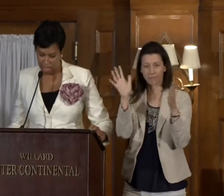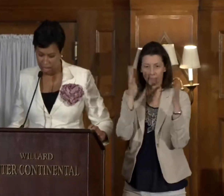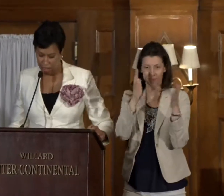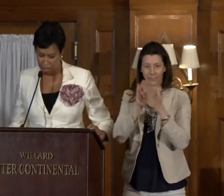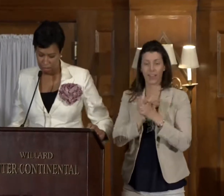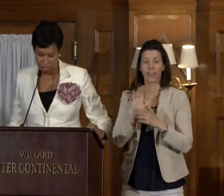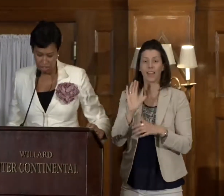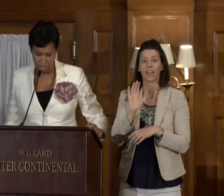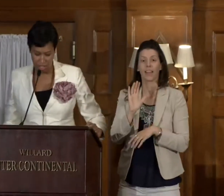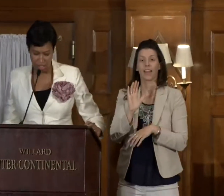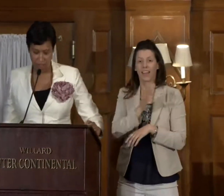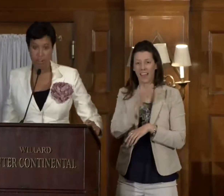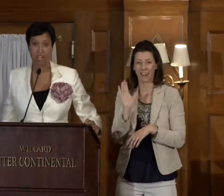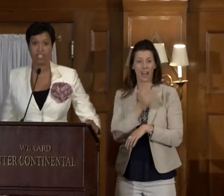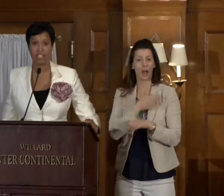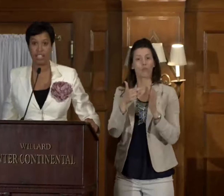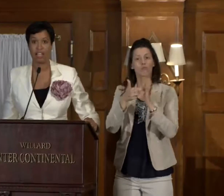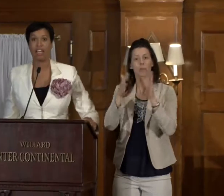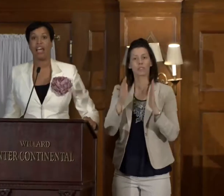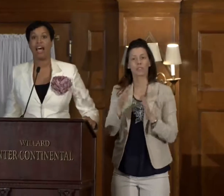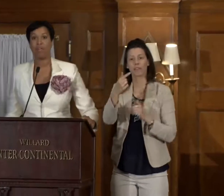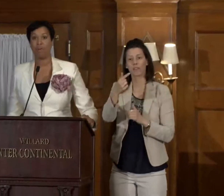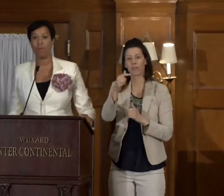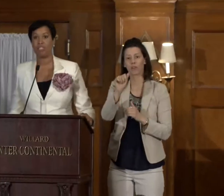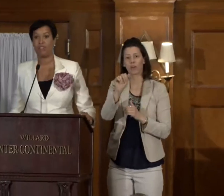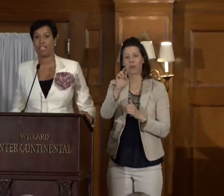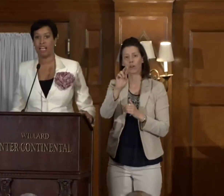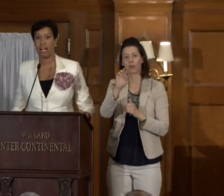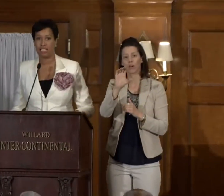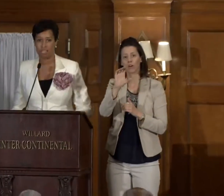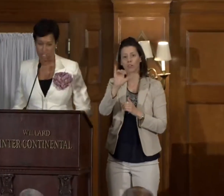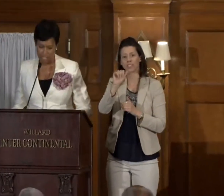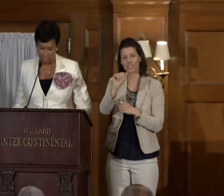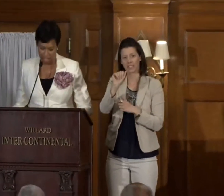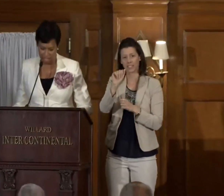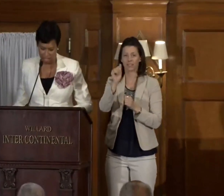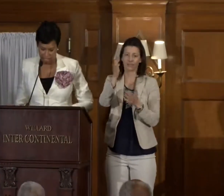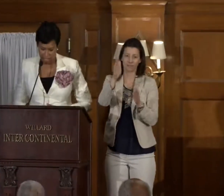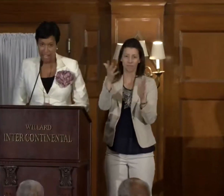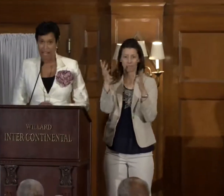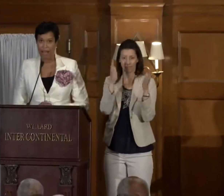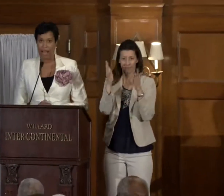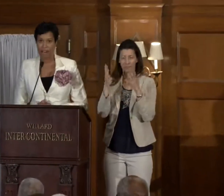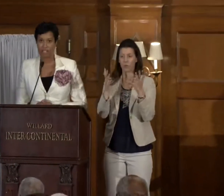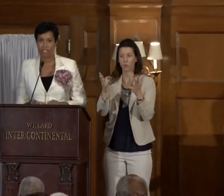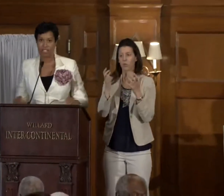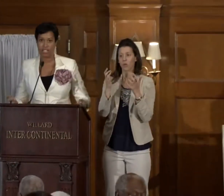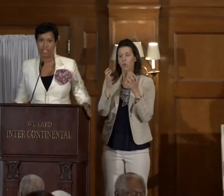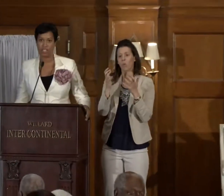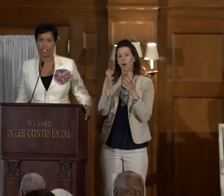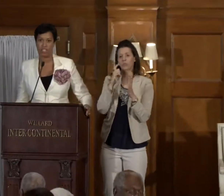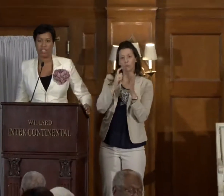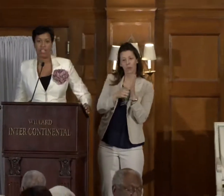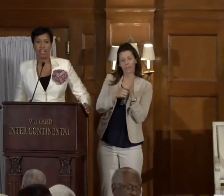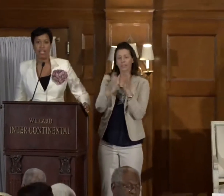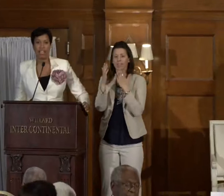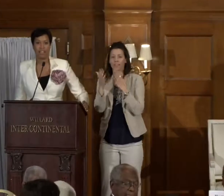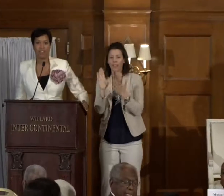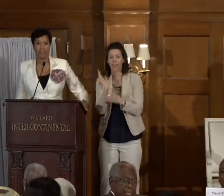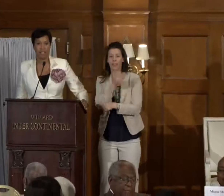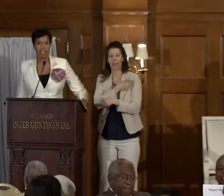And our representative, Garcia. And we want to acknowledge and thank our delegation.